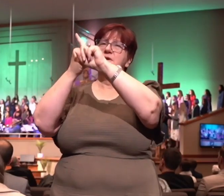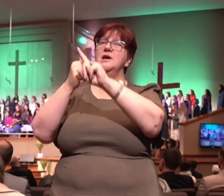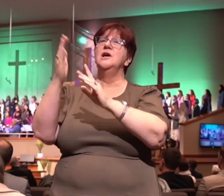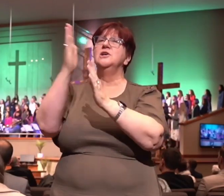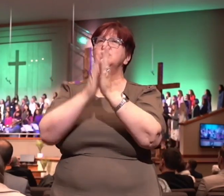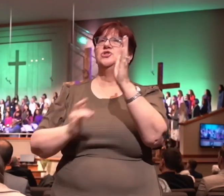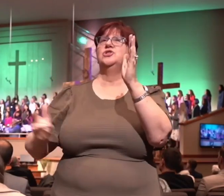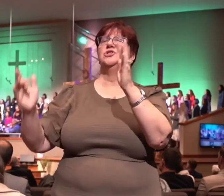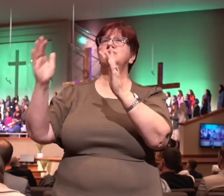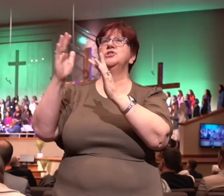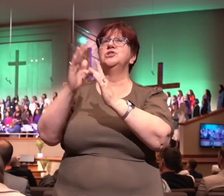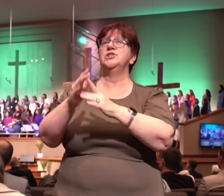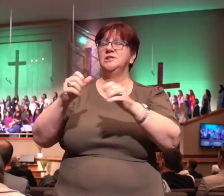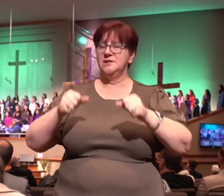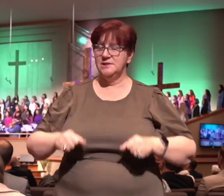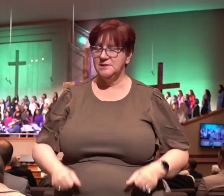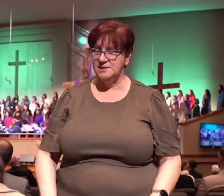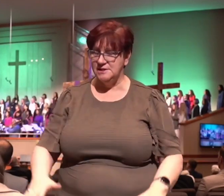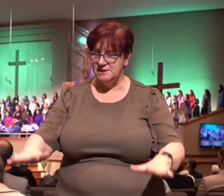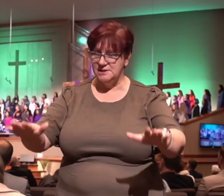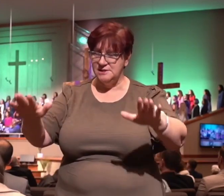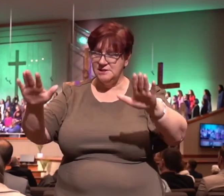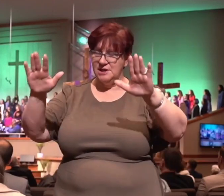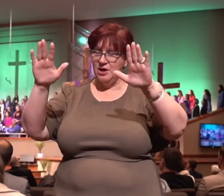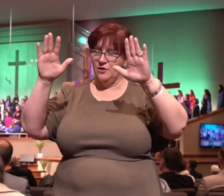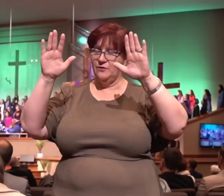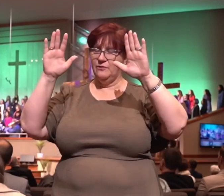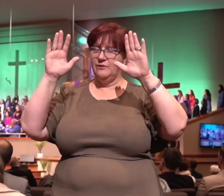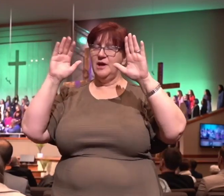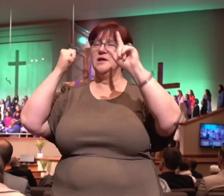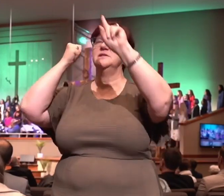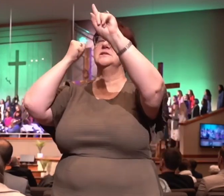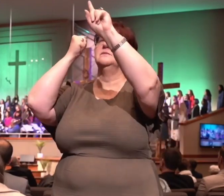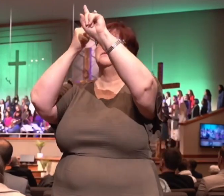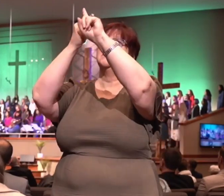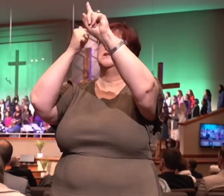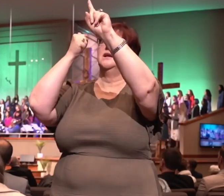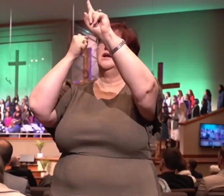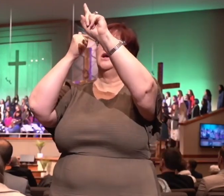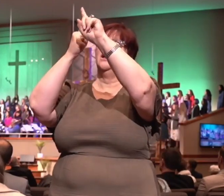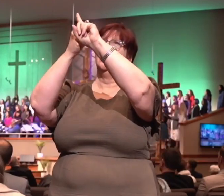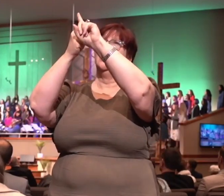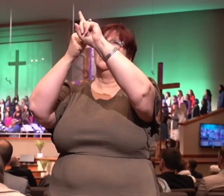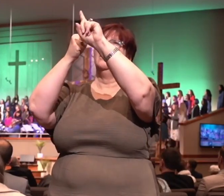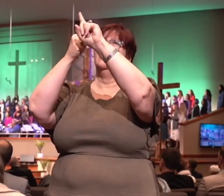He gave His life's blood. blood.